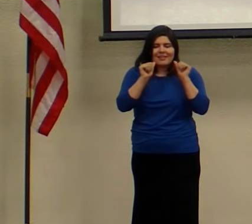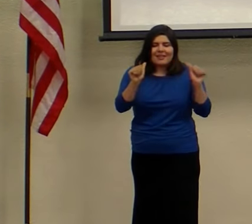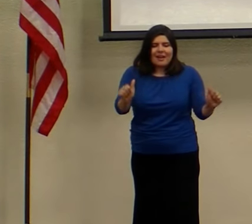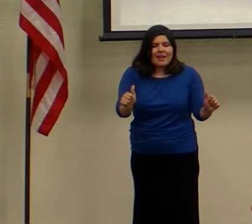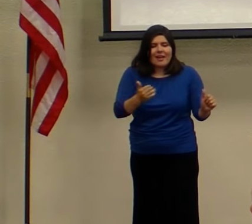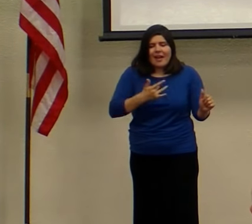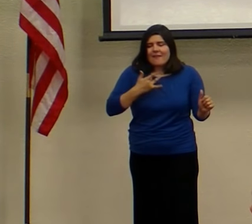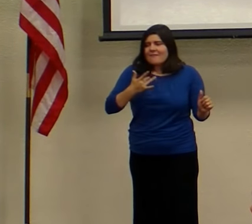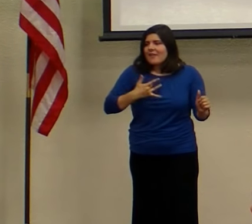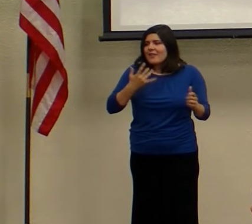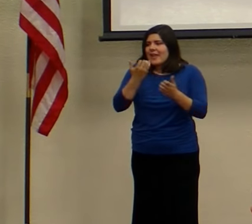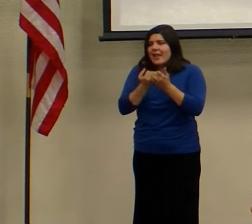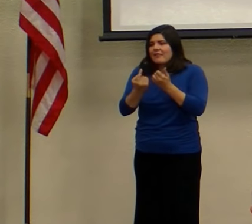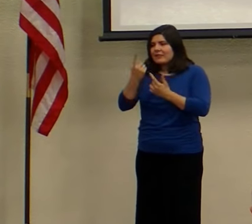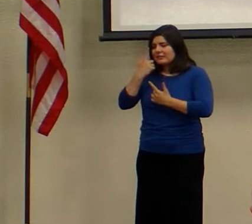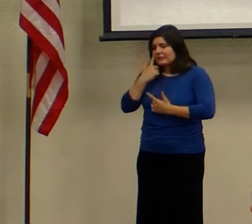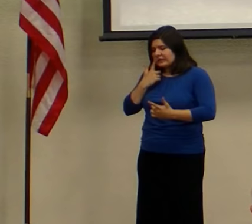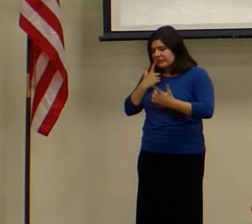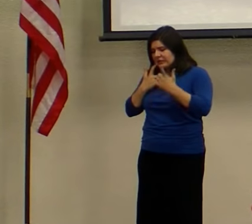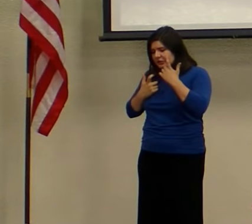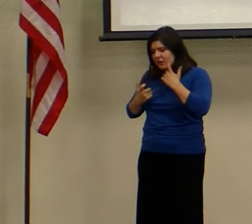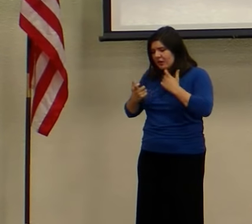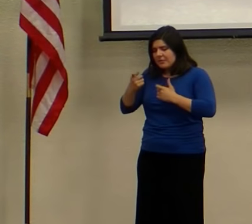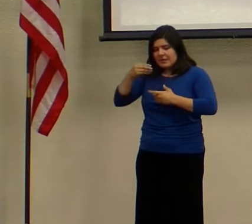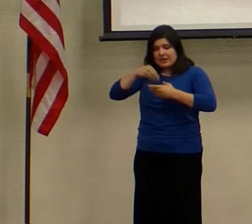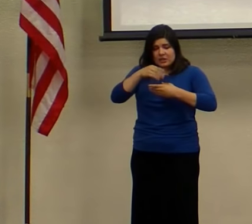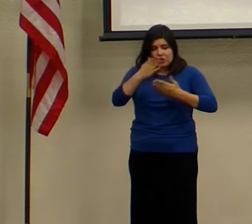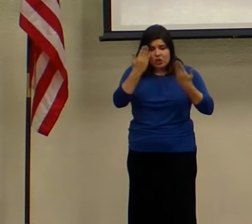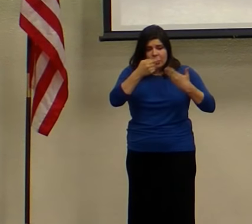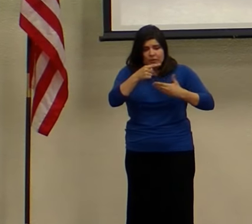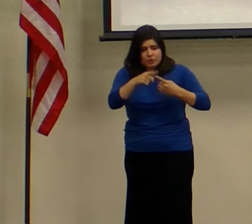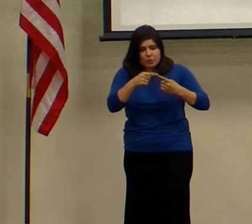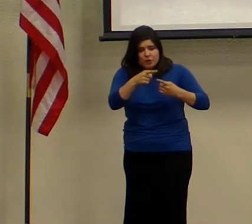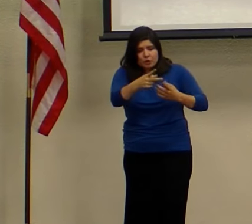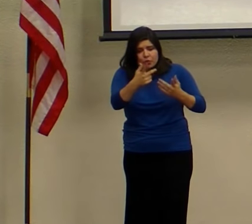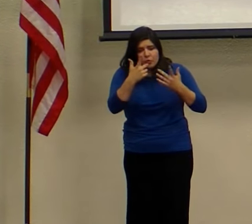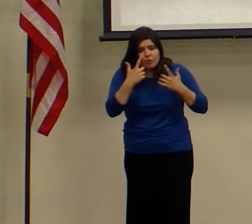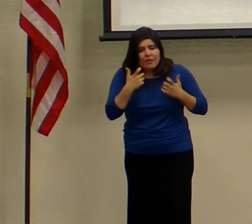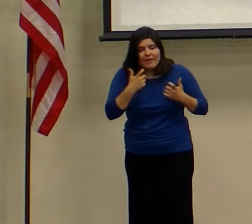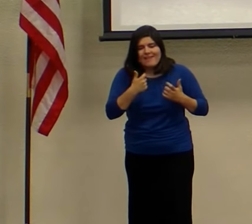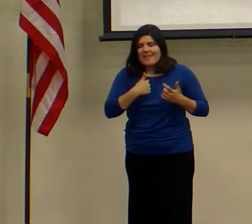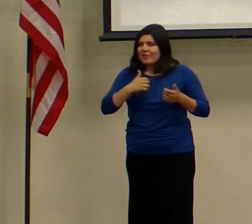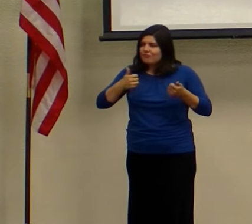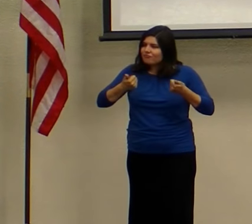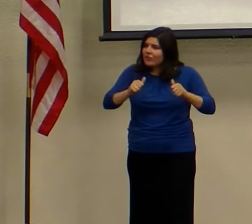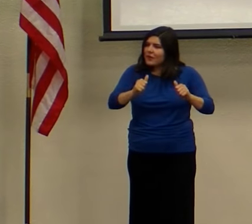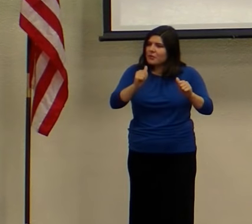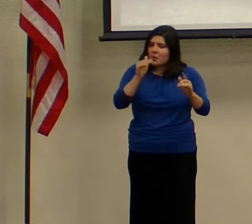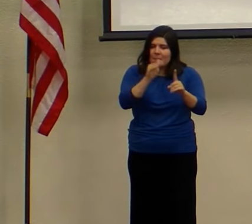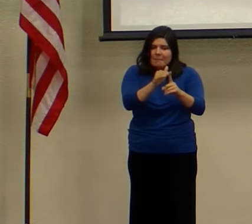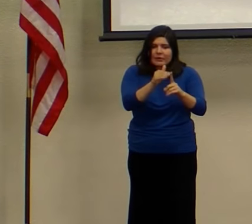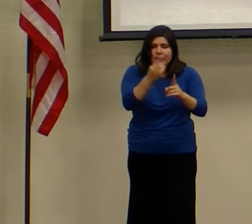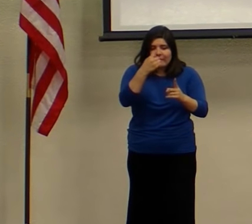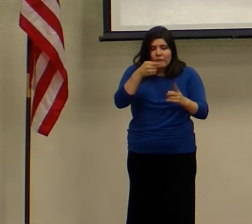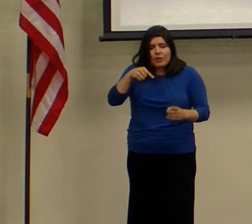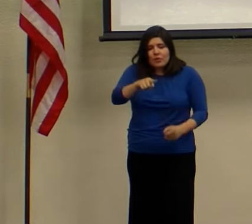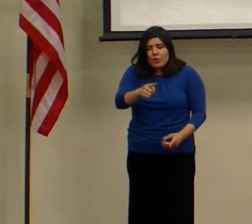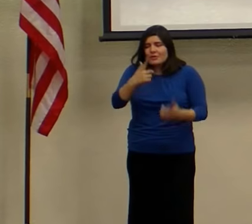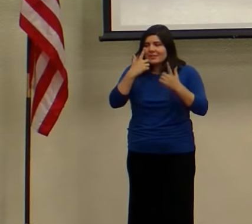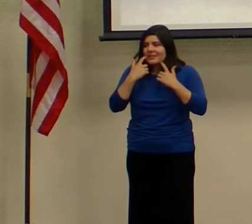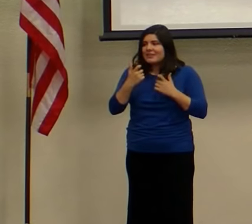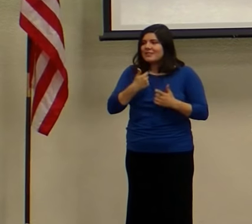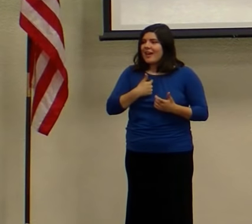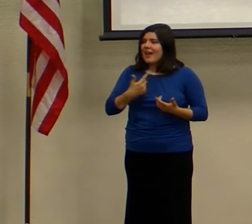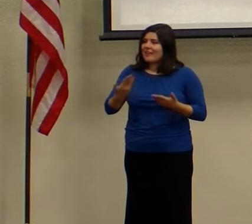every teardrop when in darkness you cried, and I strove to remind you that for those tears, I died.